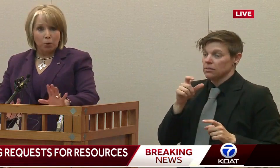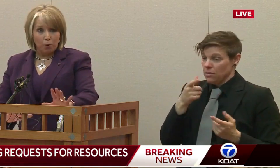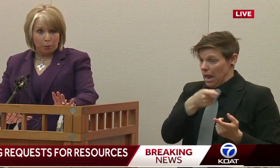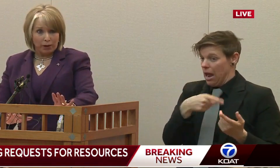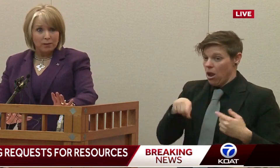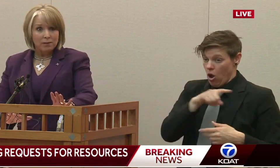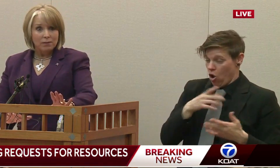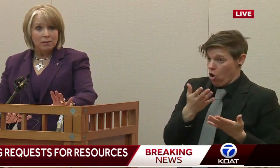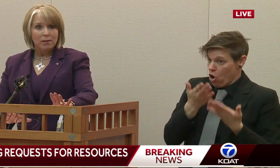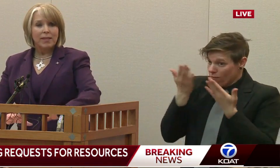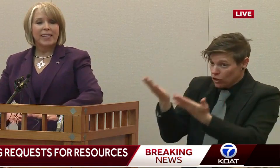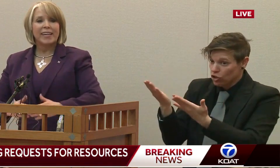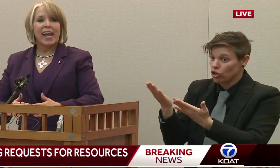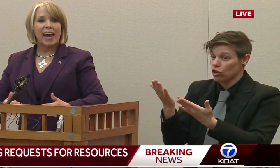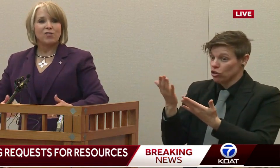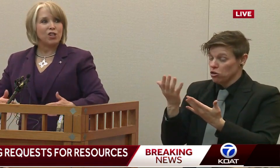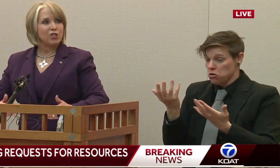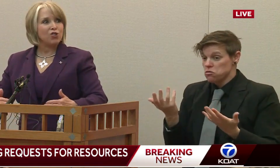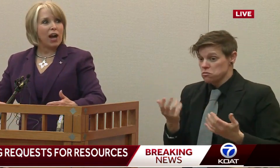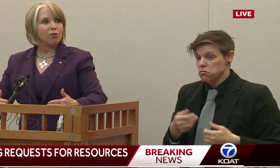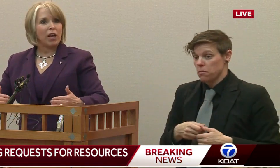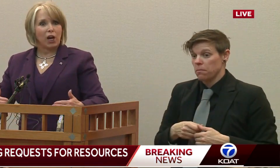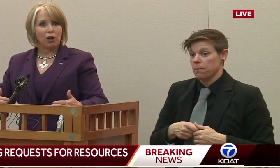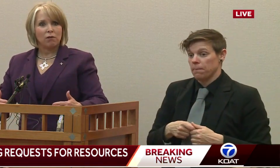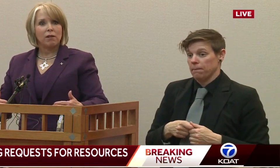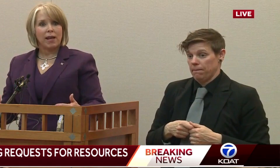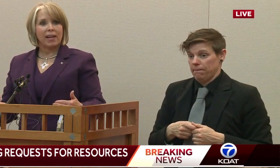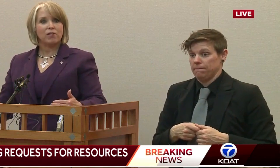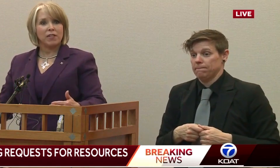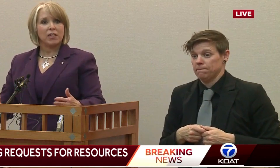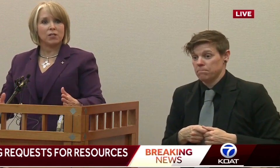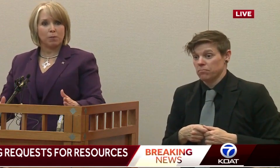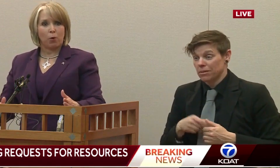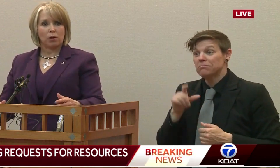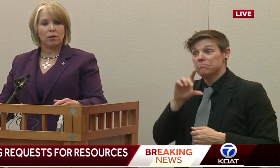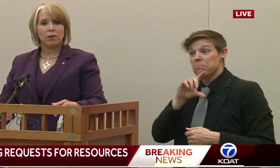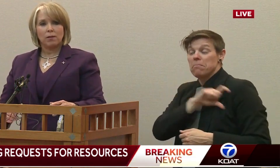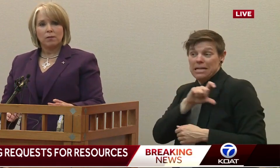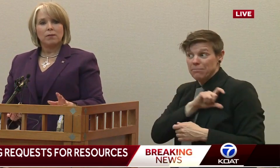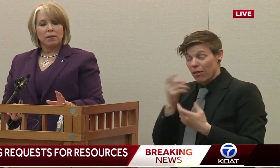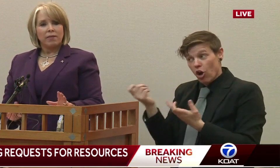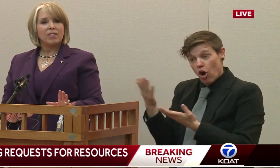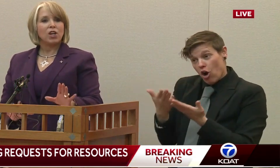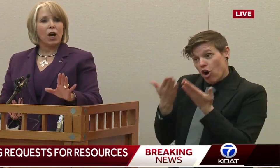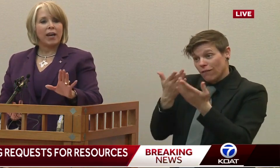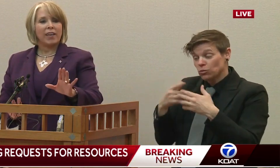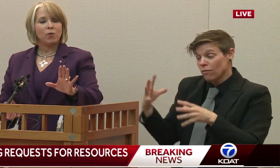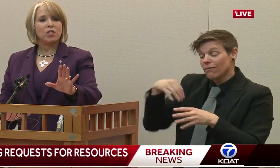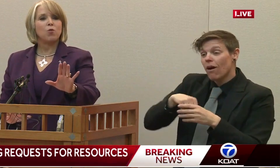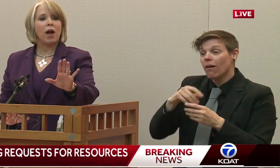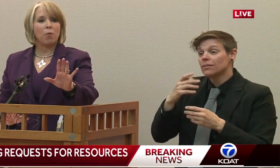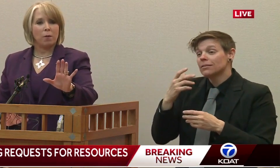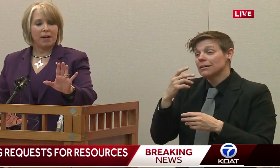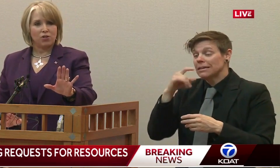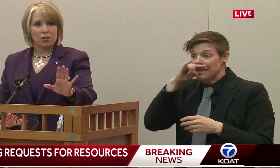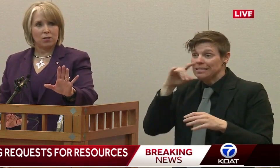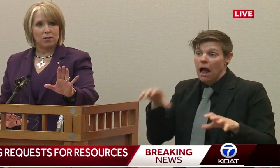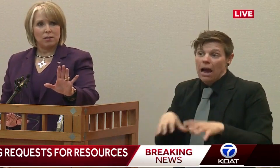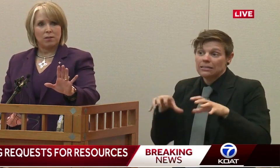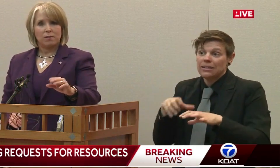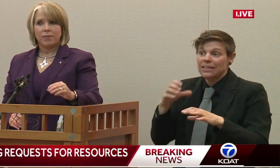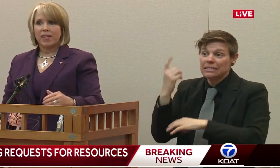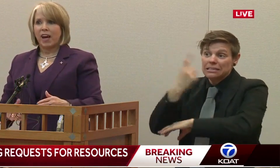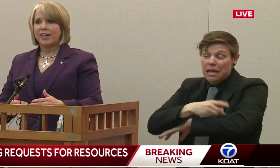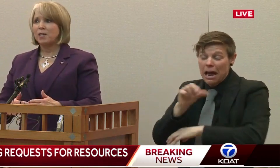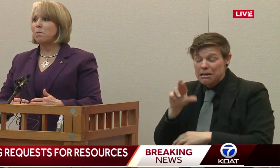as appropriate, engage in child care activities and support. And this is why I want to mention